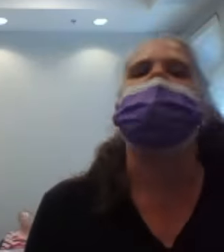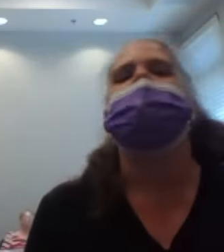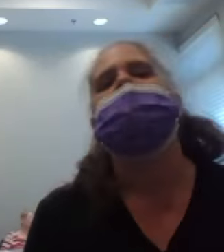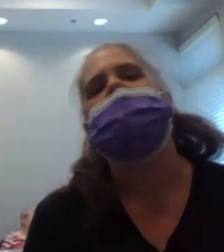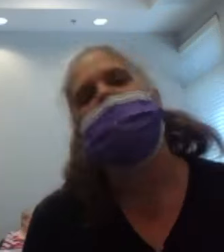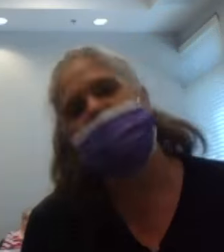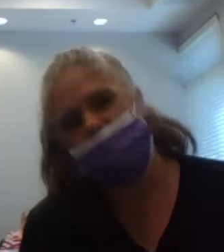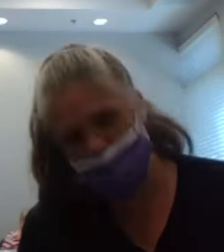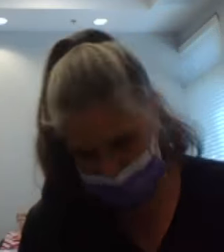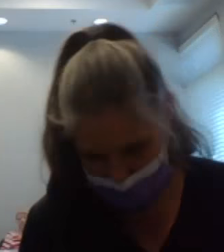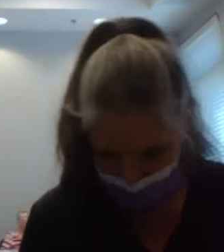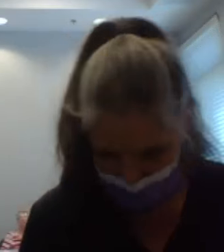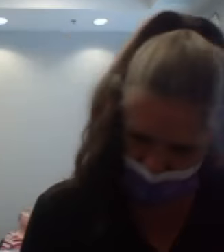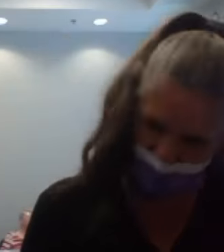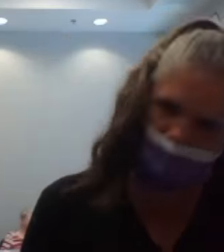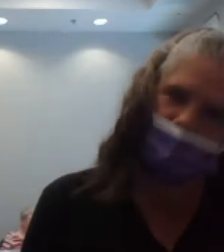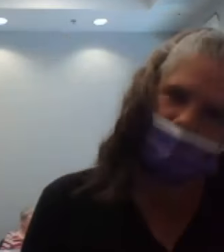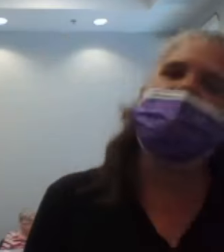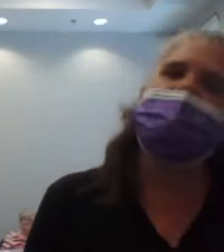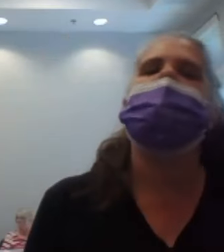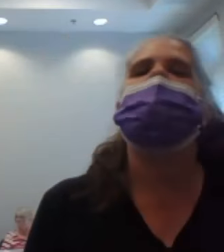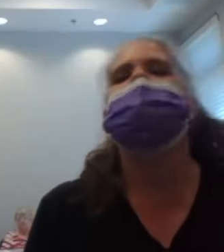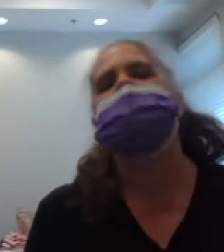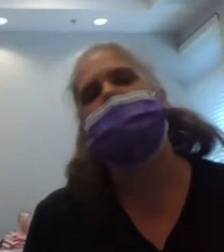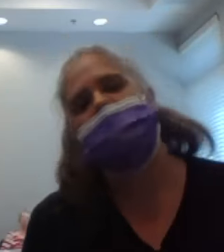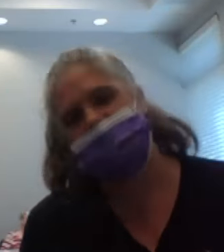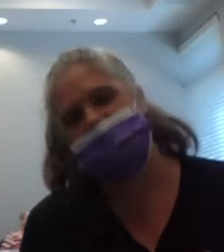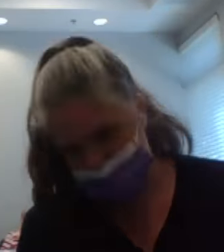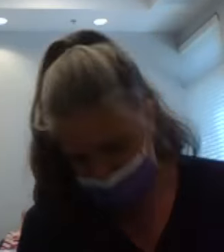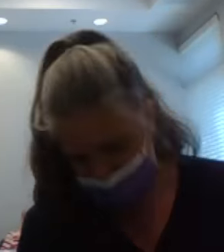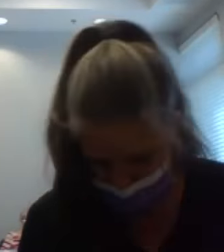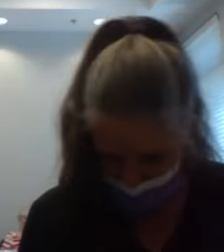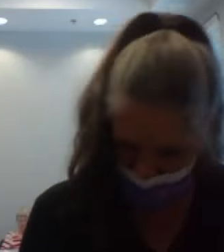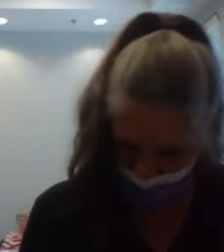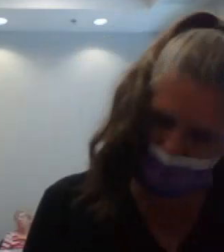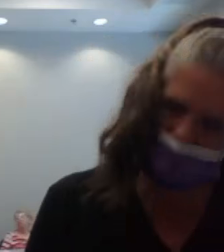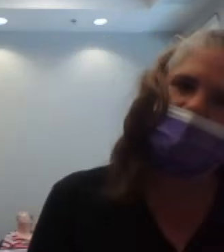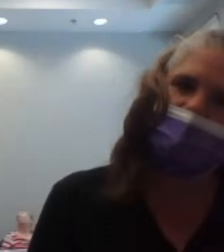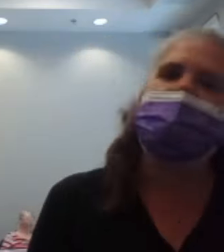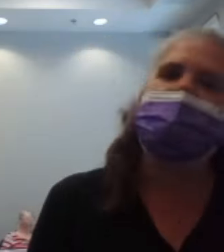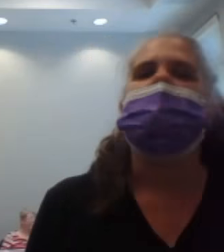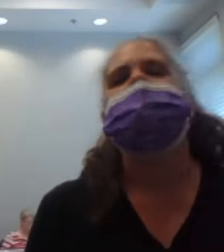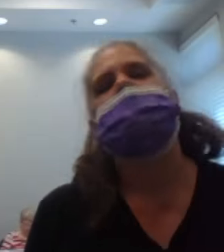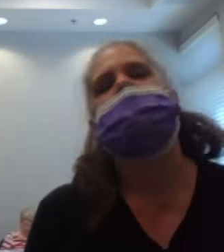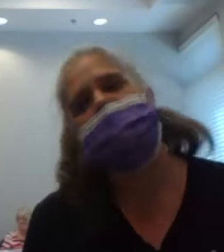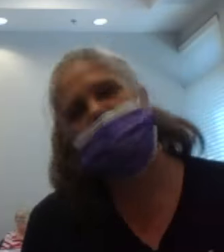14, 15, 16, 17,